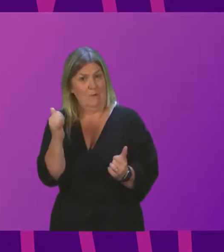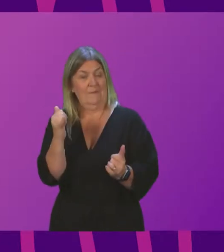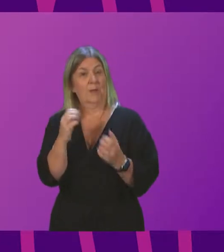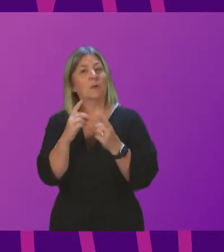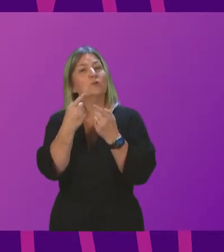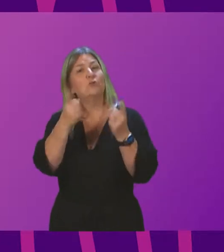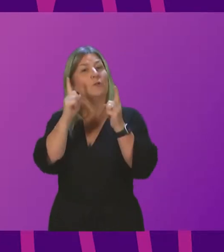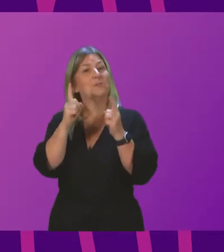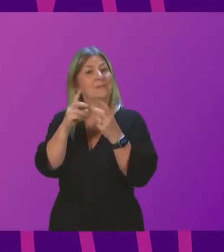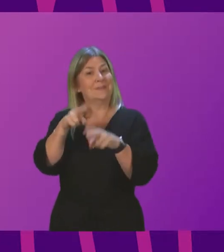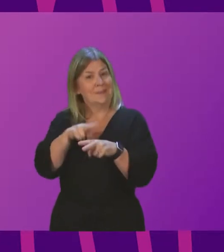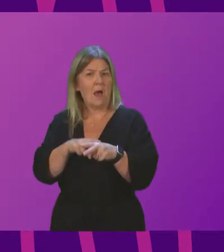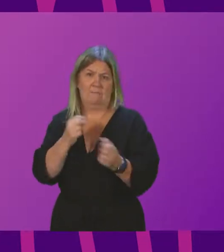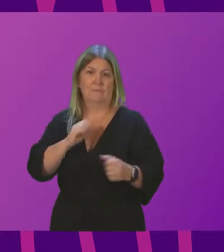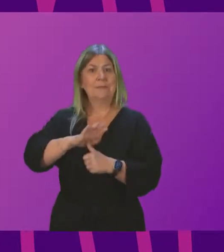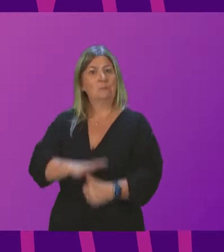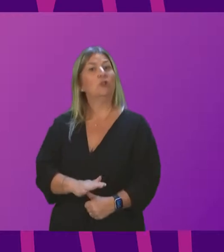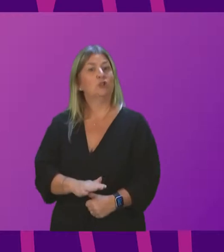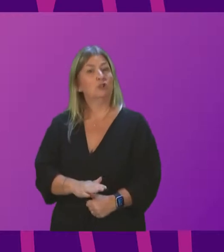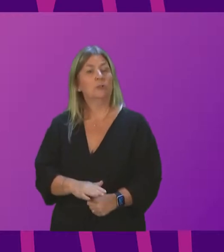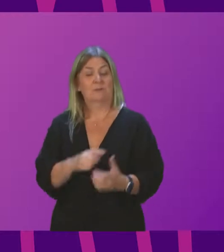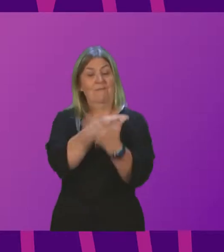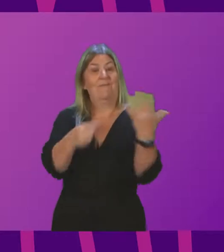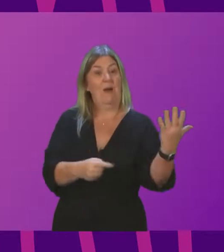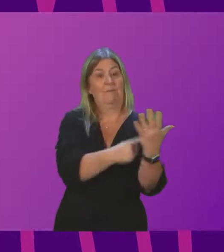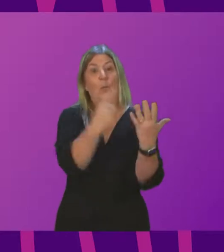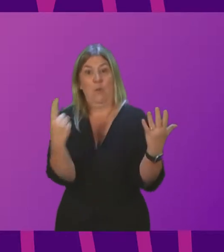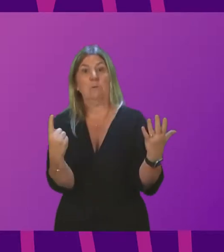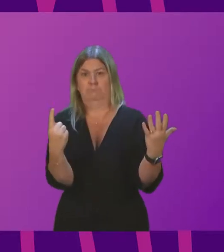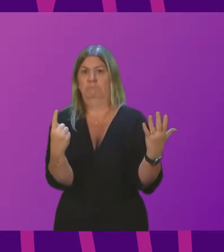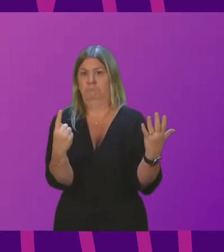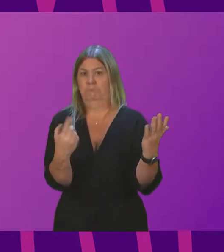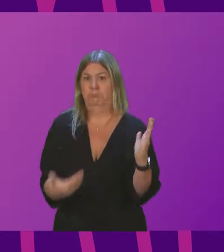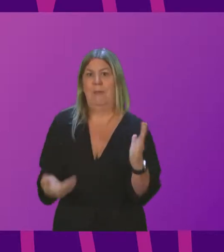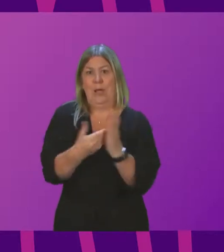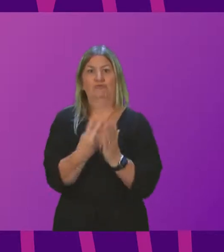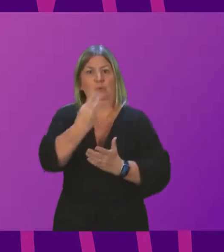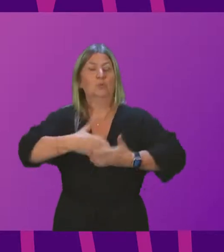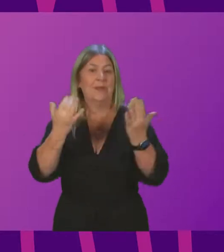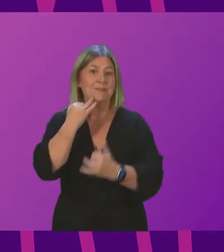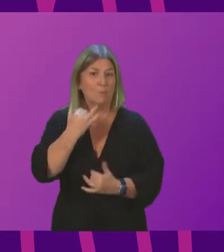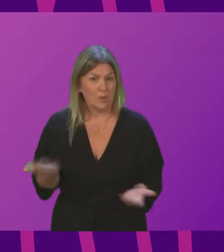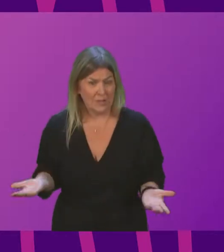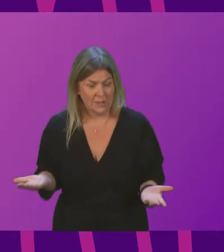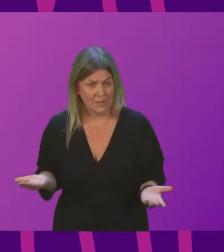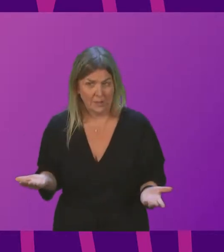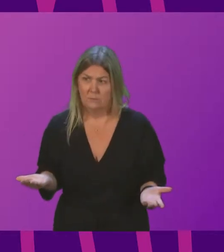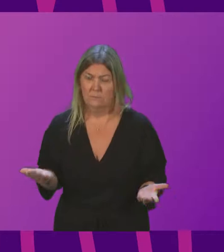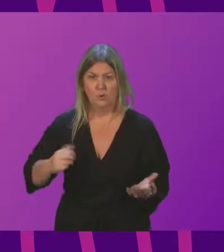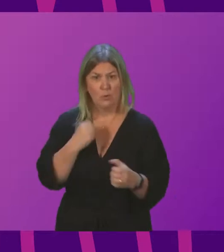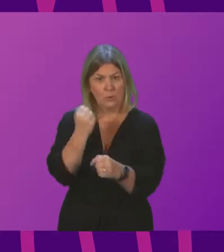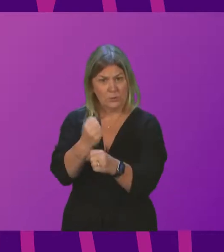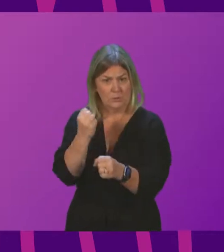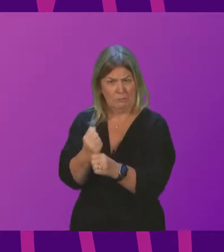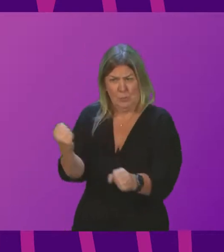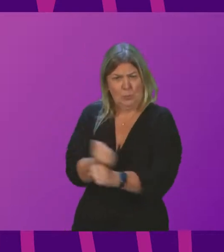and that one in five academics were working at least two extra days per week. What action is the Scottish Government taking